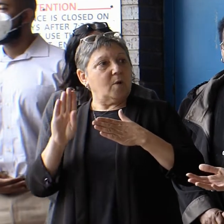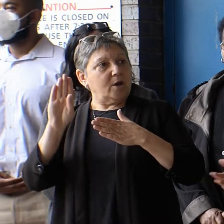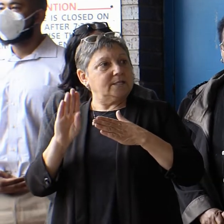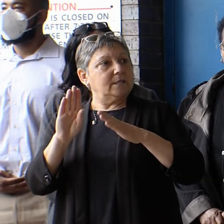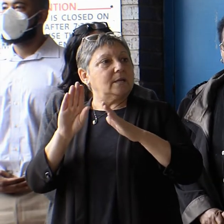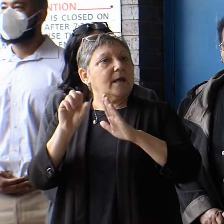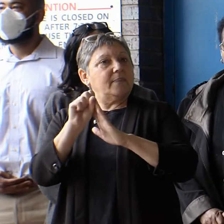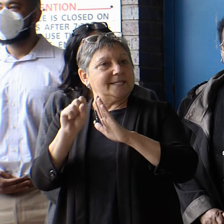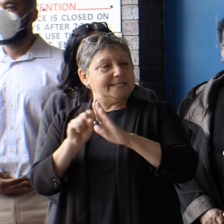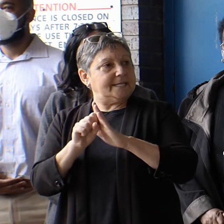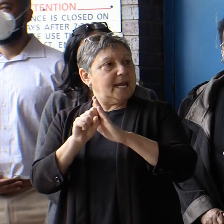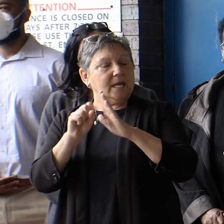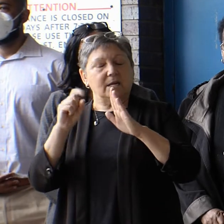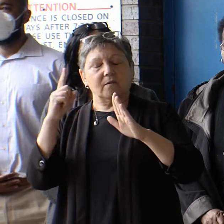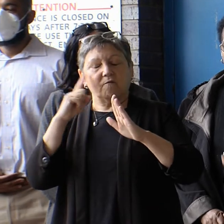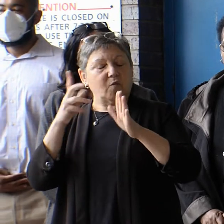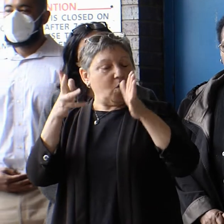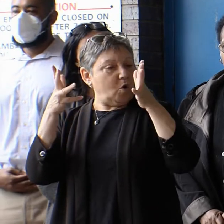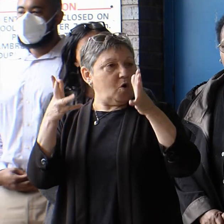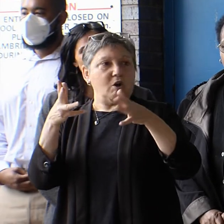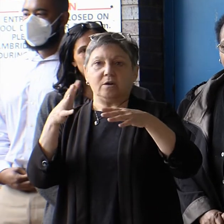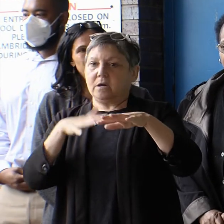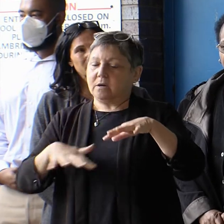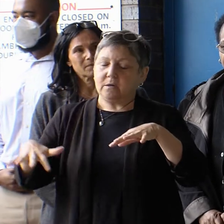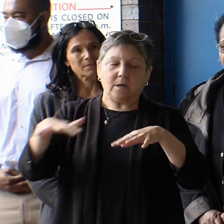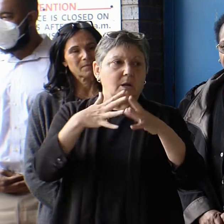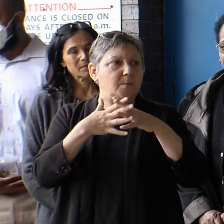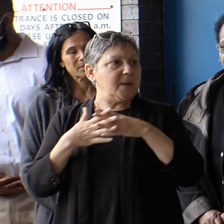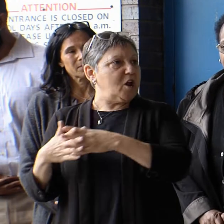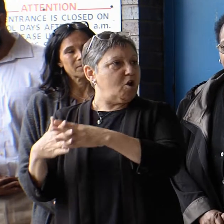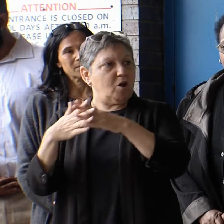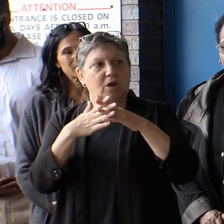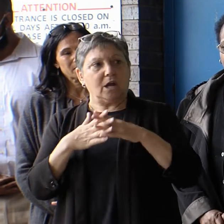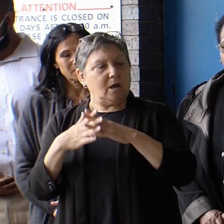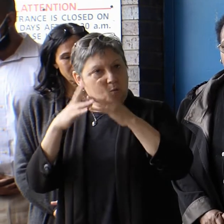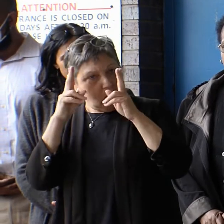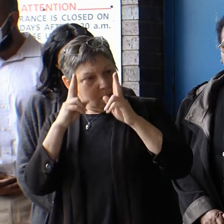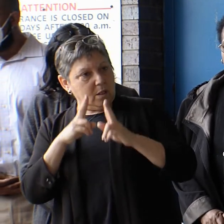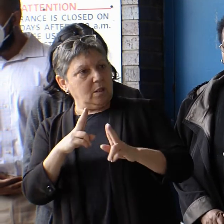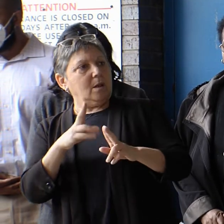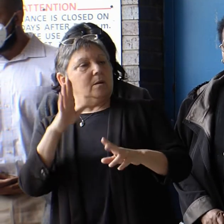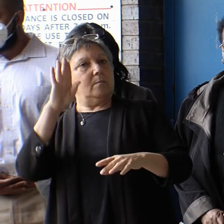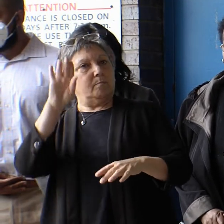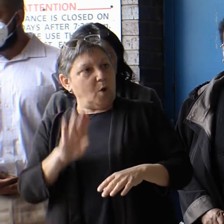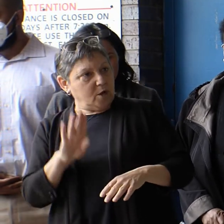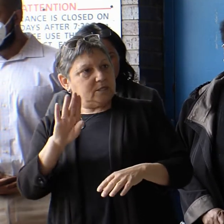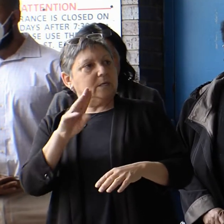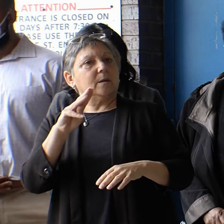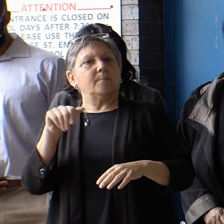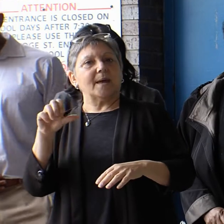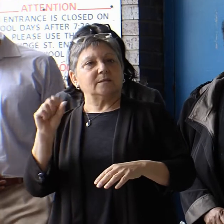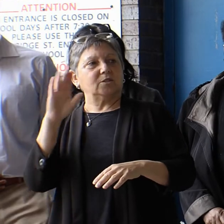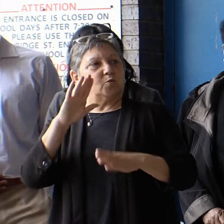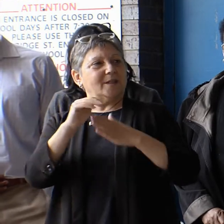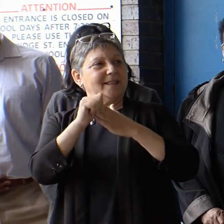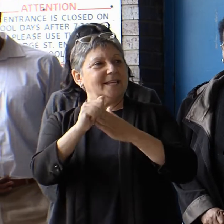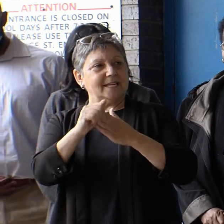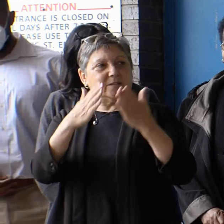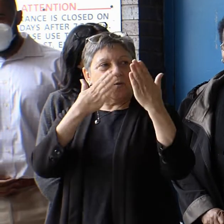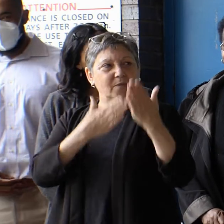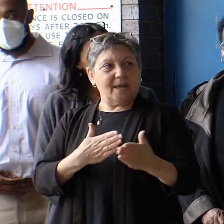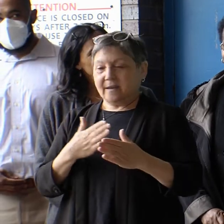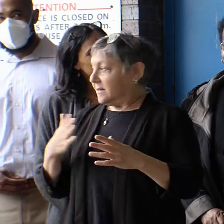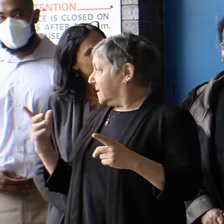set a standard for the rest of the nation and continues to ensure that Boston and Massachusetts will be leading the way. Okay,